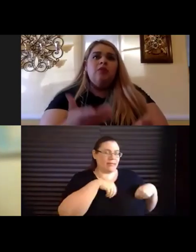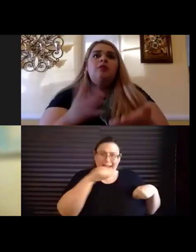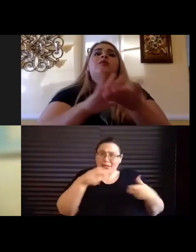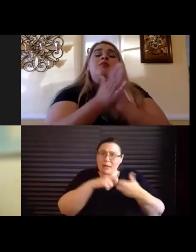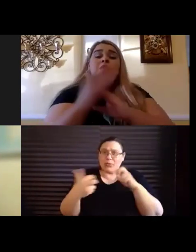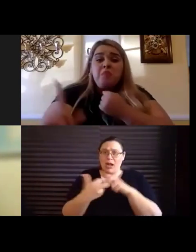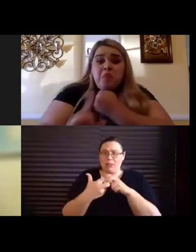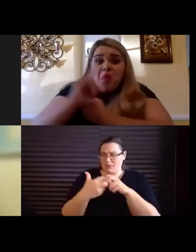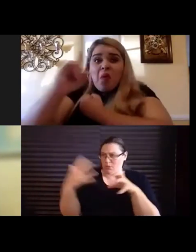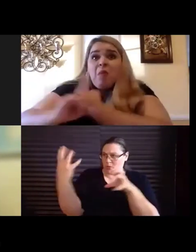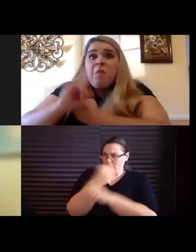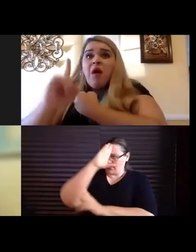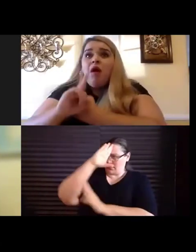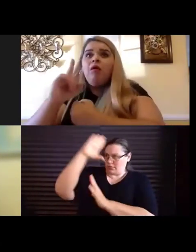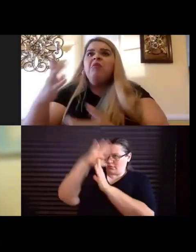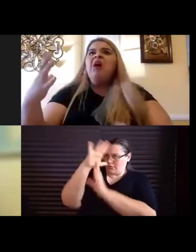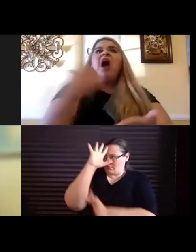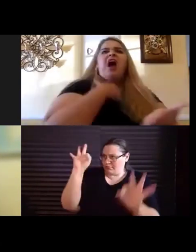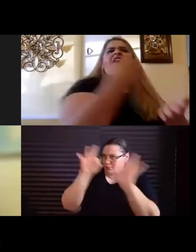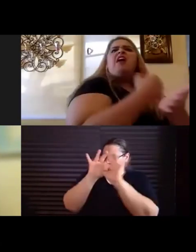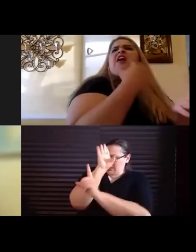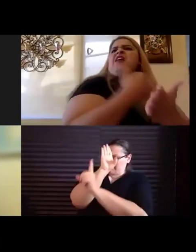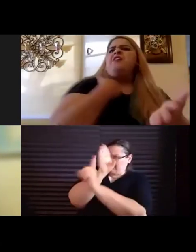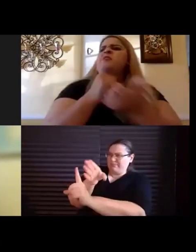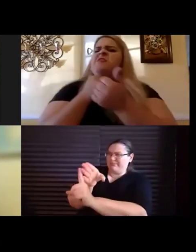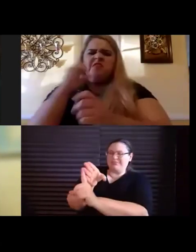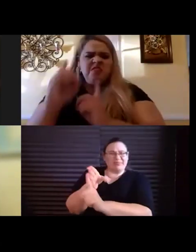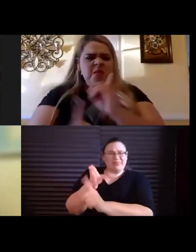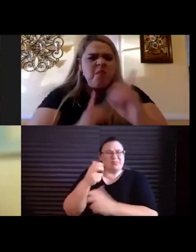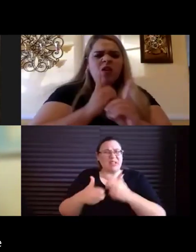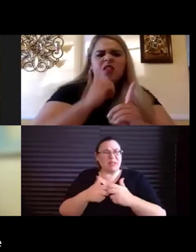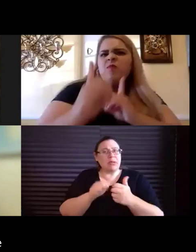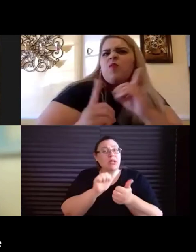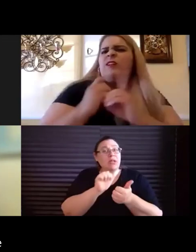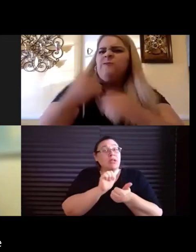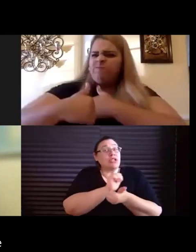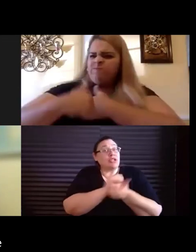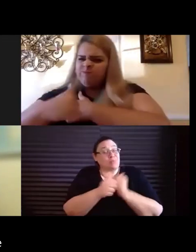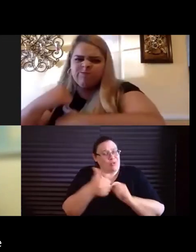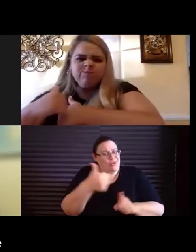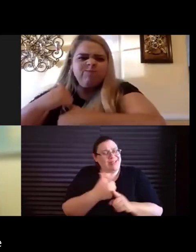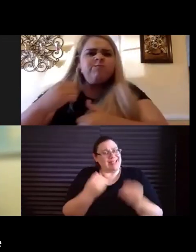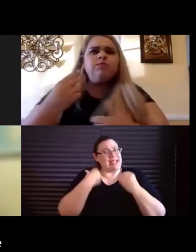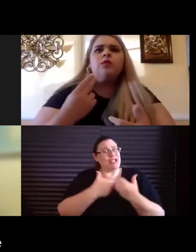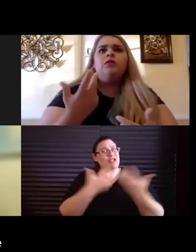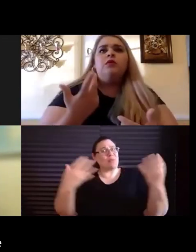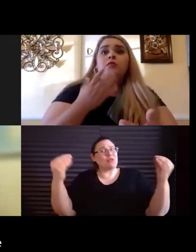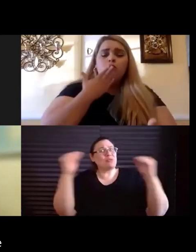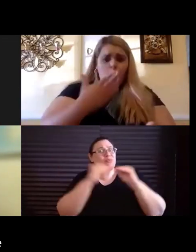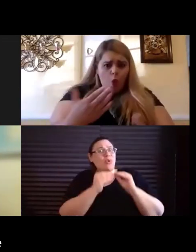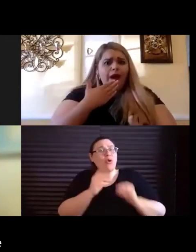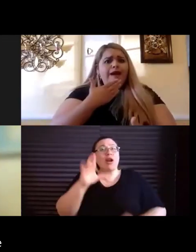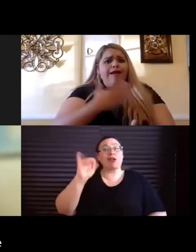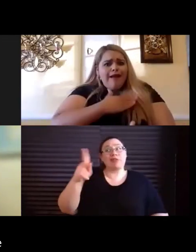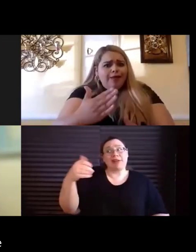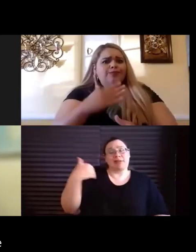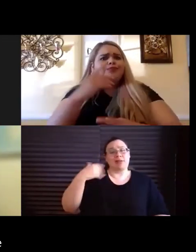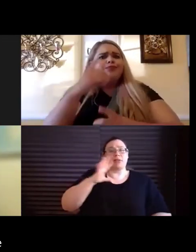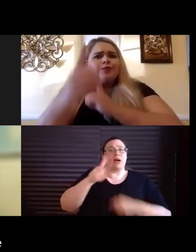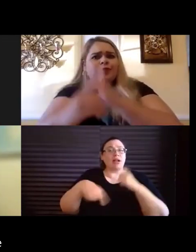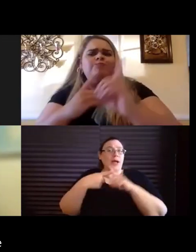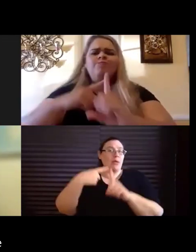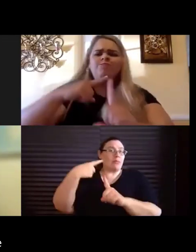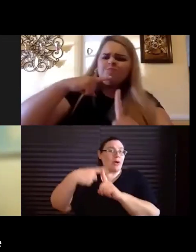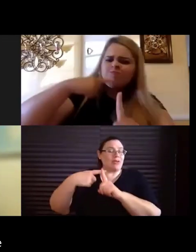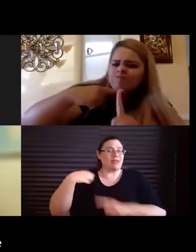all costs is problematic because sport teaches us so much more. And, you know, Rick talked about the positive coaching alliance. And